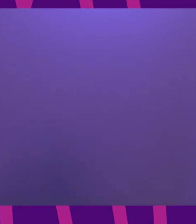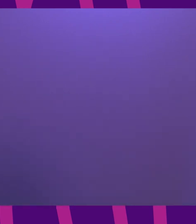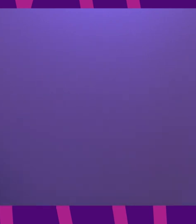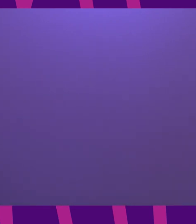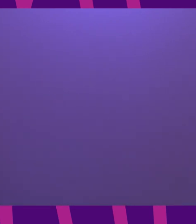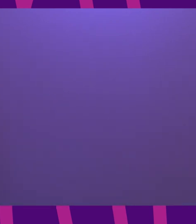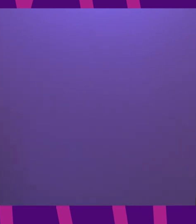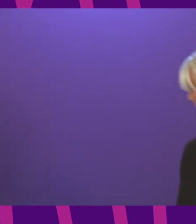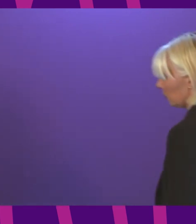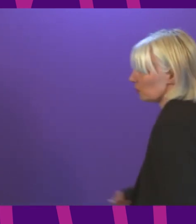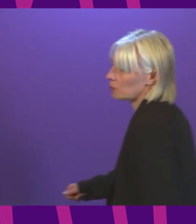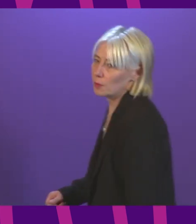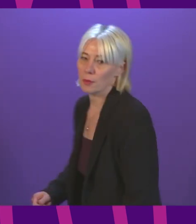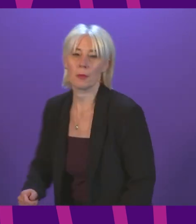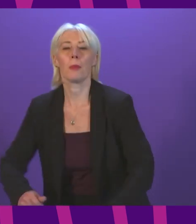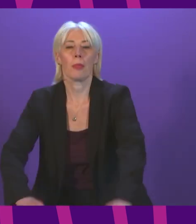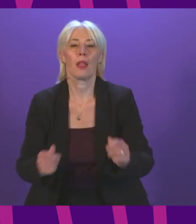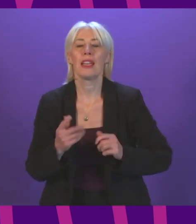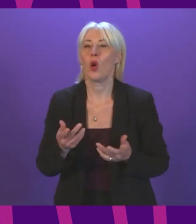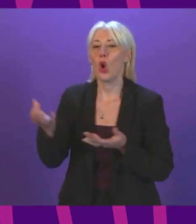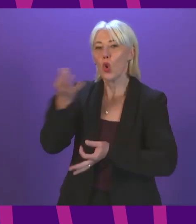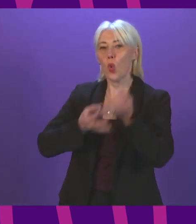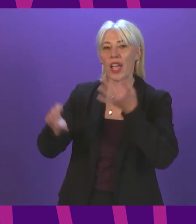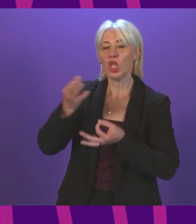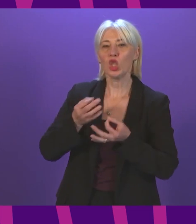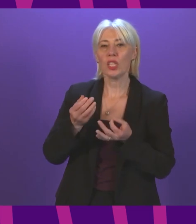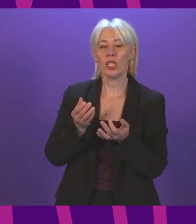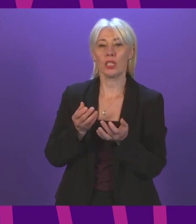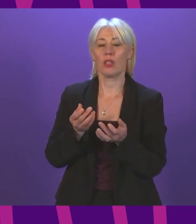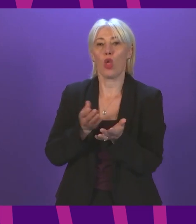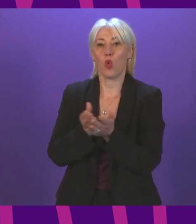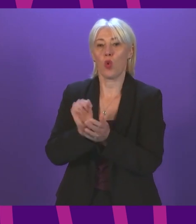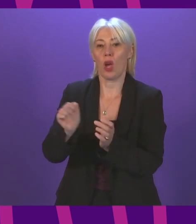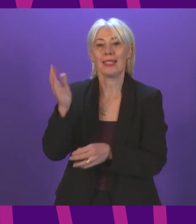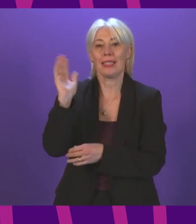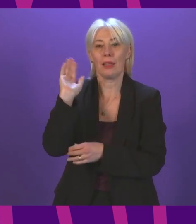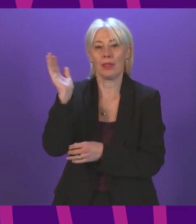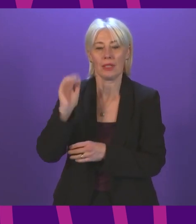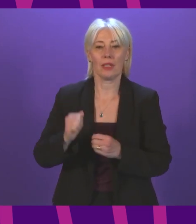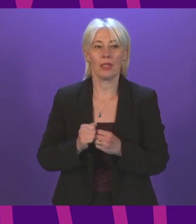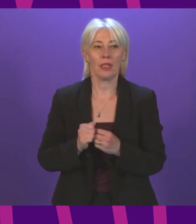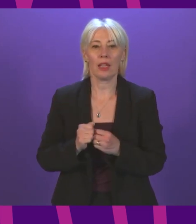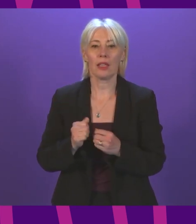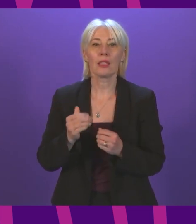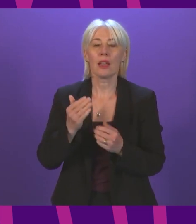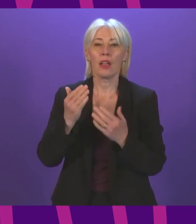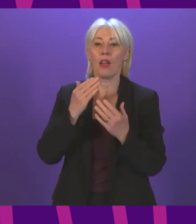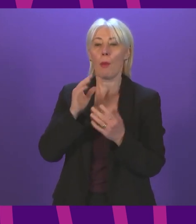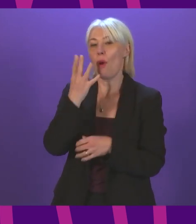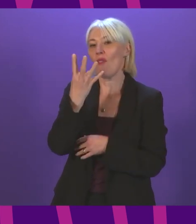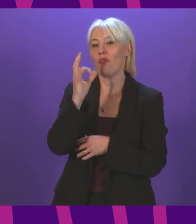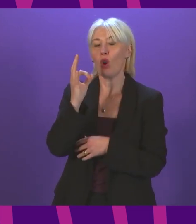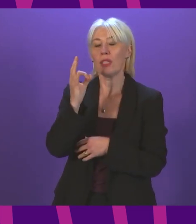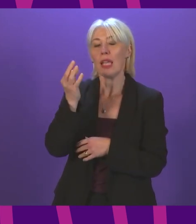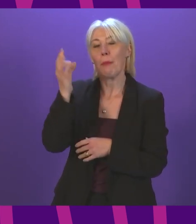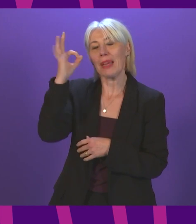The First Minister will now take questions on the issues raised in her statement. I intend to allow around 40 minutes for questions, after which